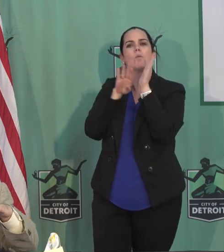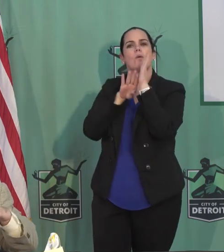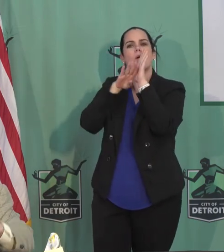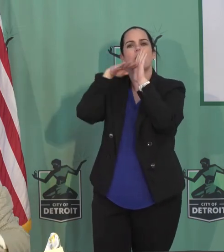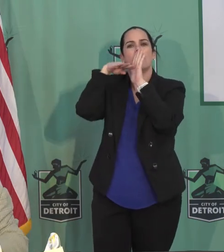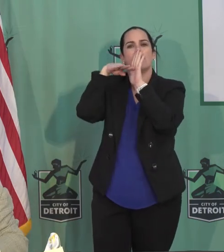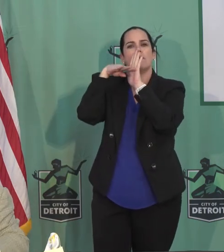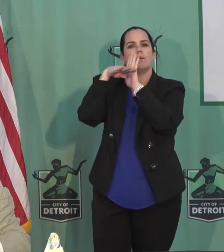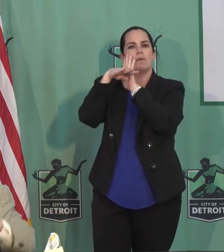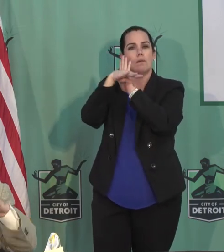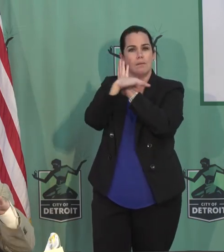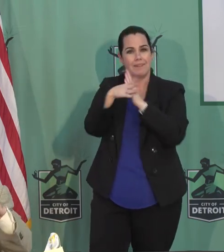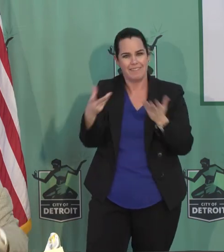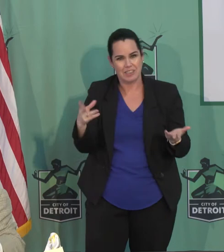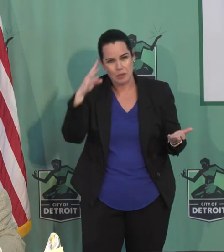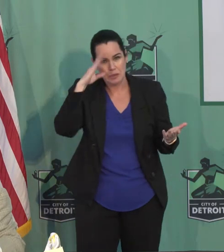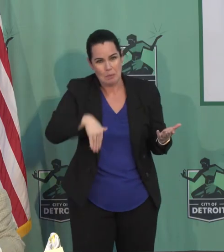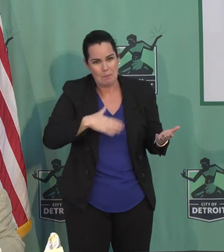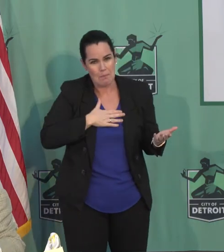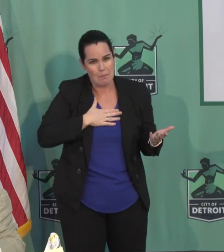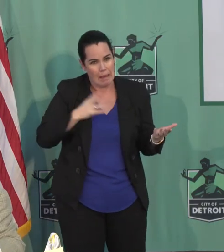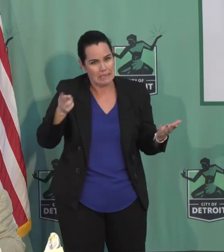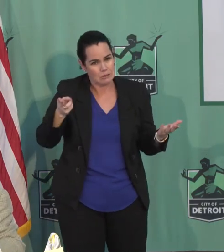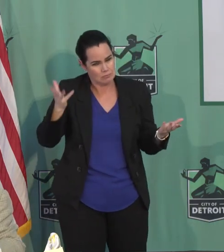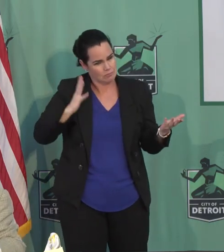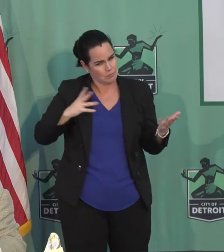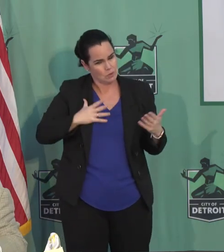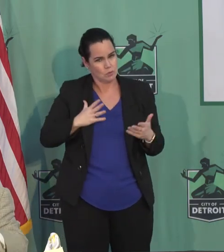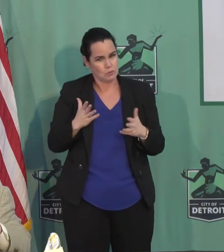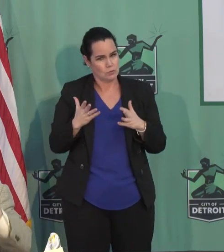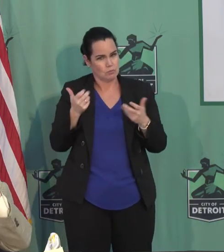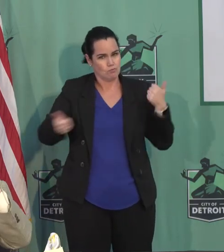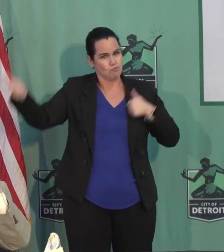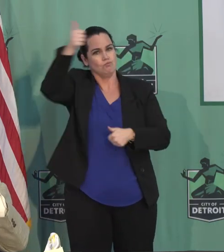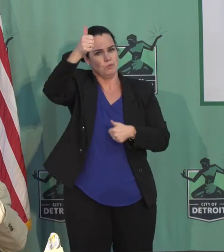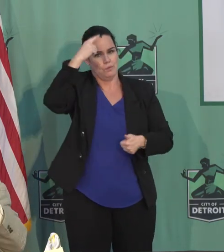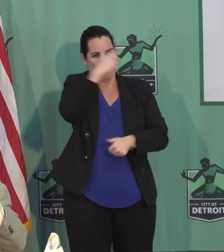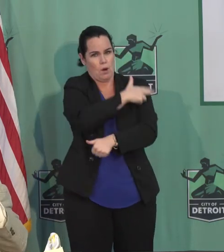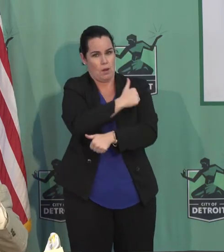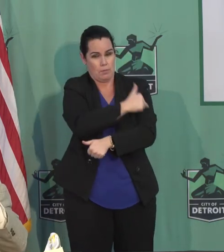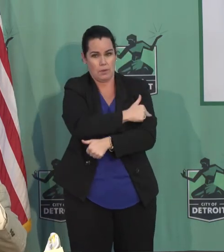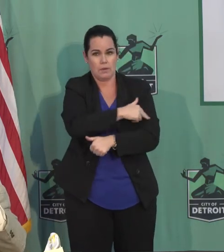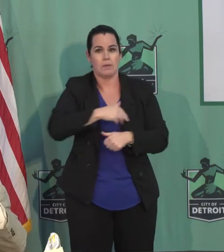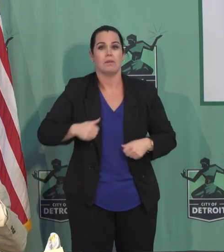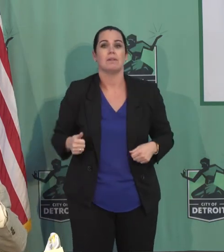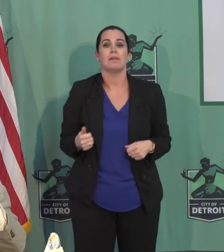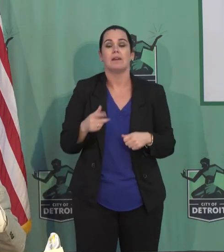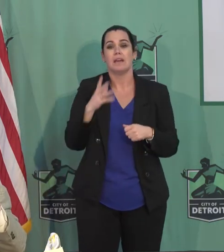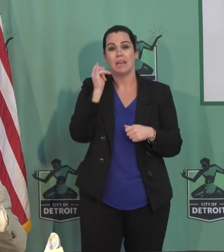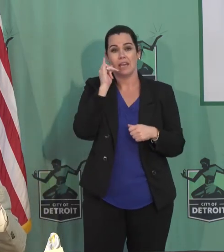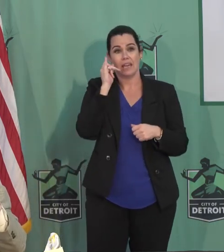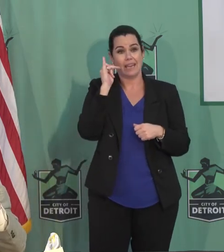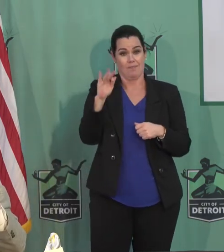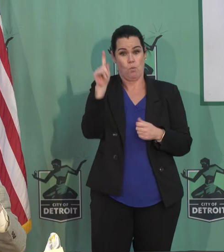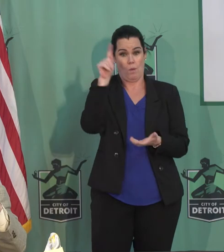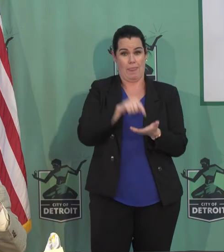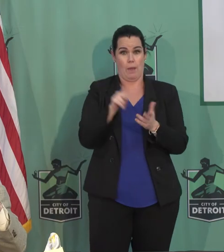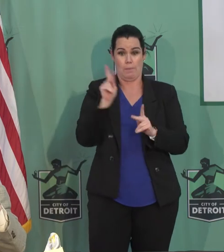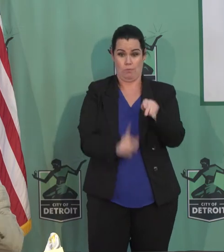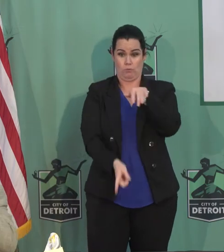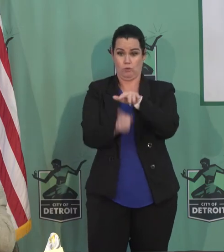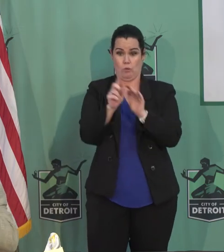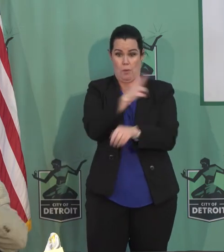as know, I used to run a hospital. If you have a 500-person hospital, you'd like to have 100 people be admitted and 100 people being